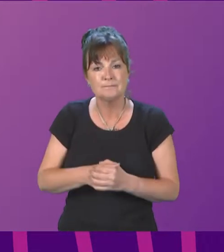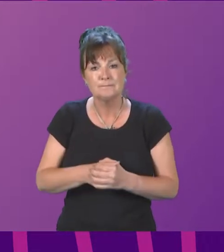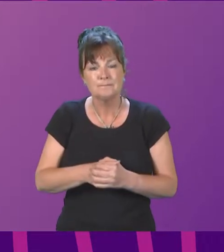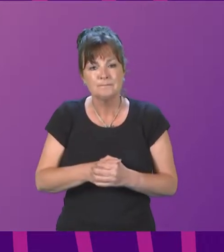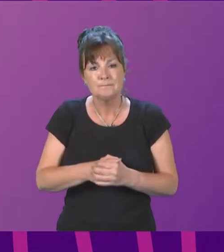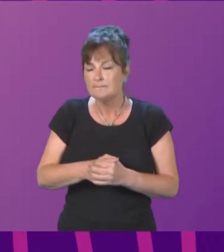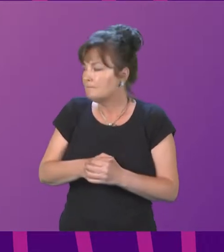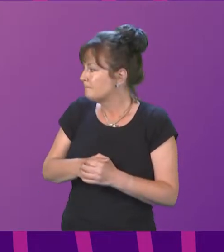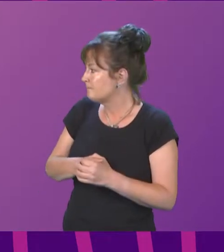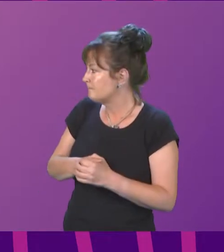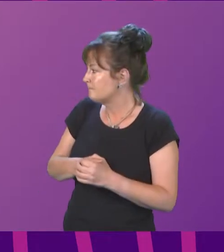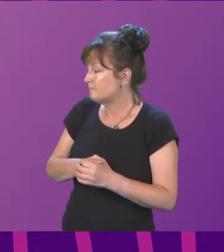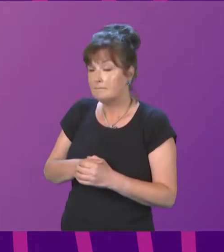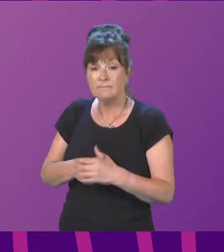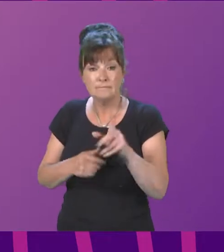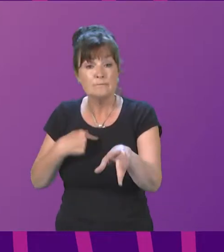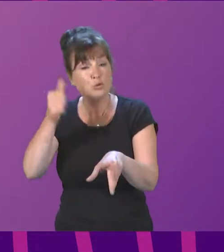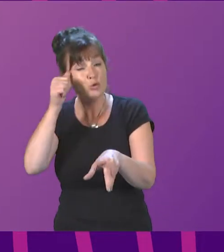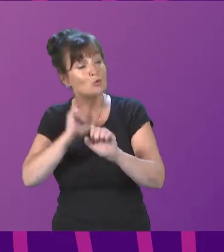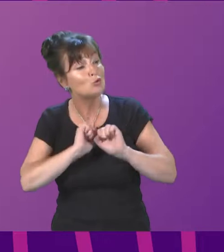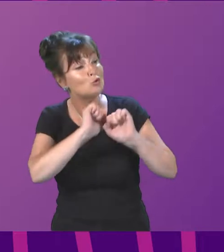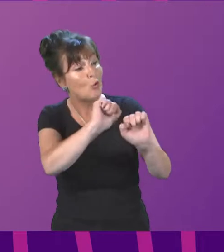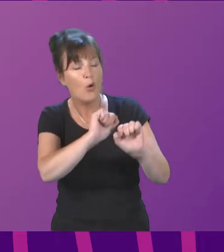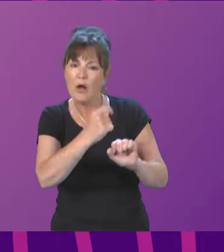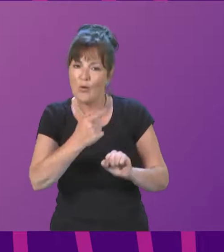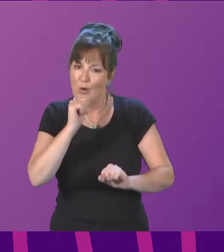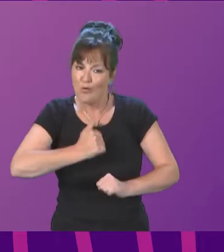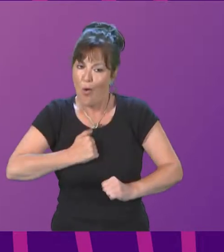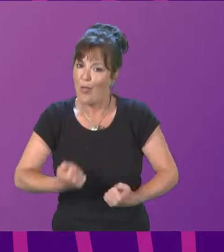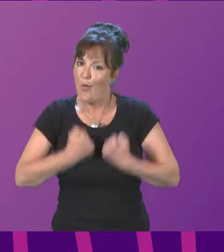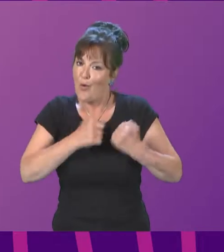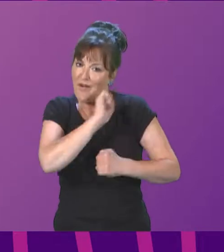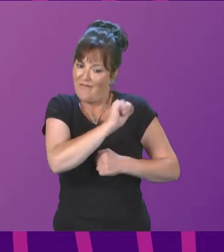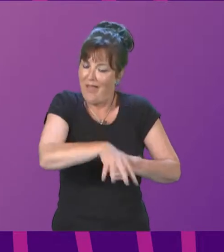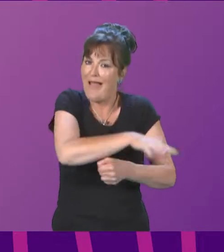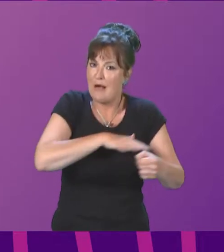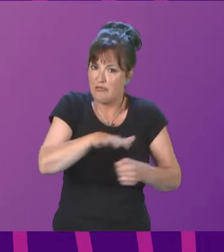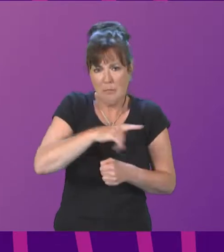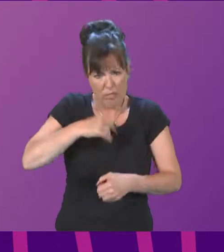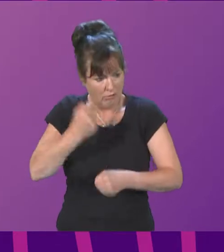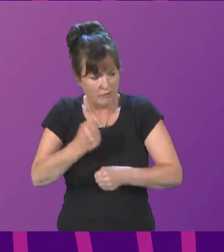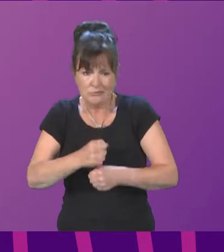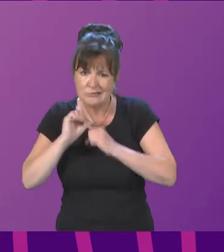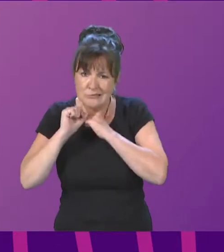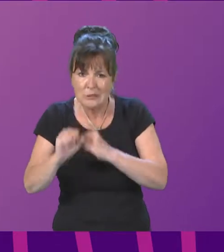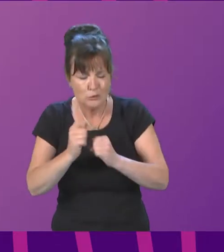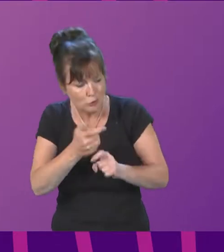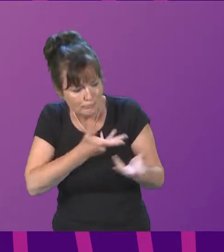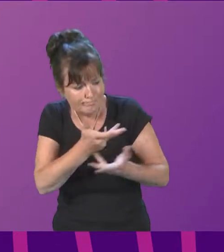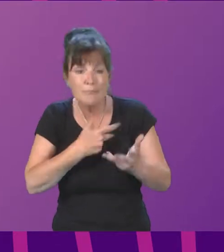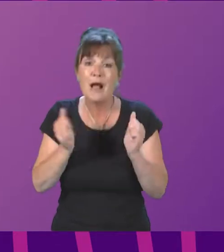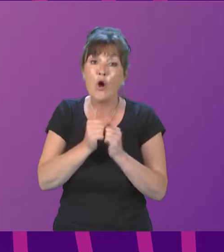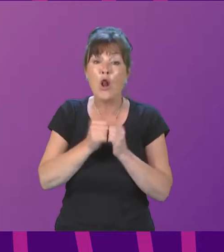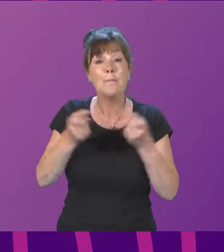of course Peel Ports are the owner of that facility but the government is committed to making sure that this issue is resolved. My colleague the